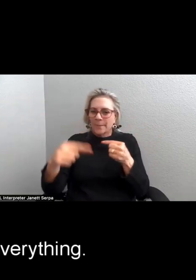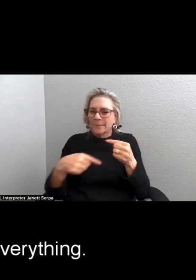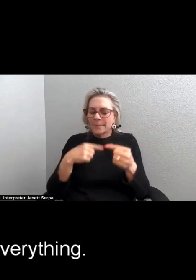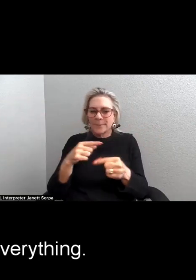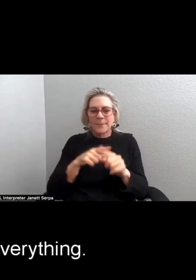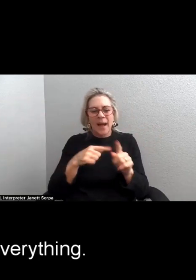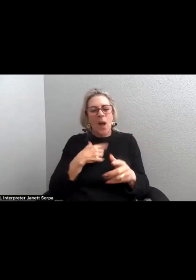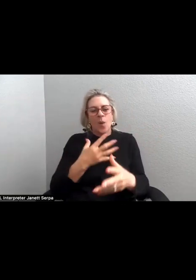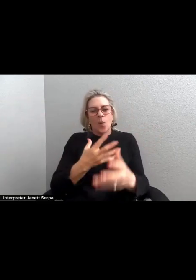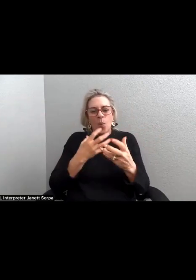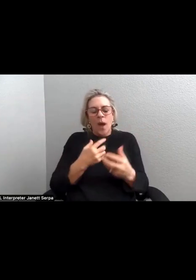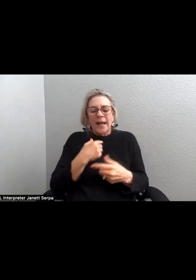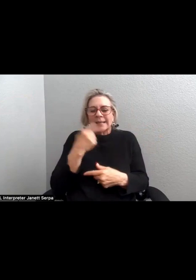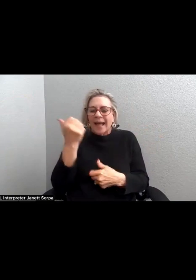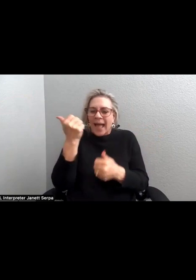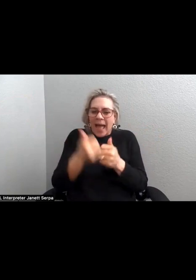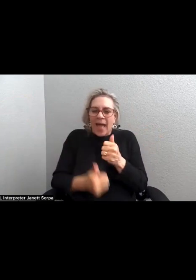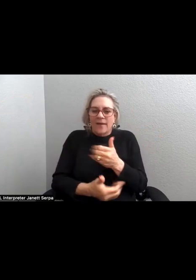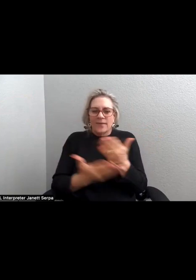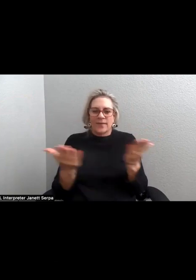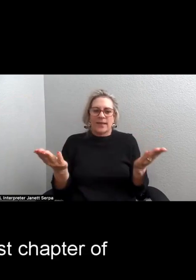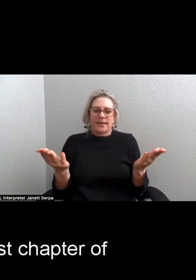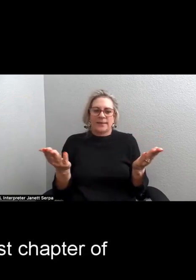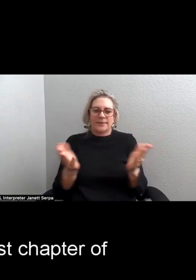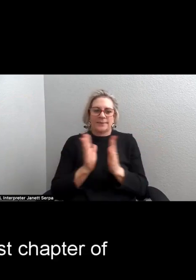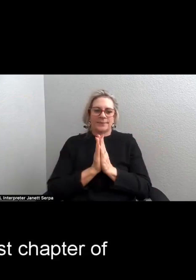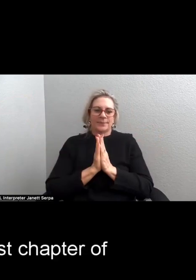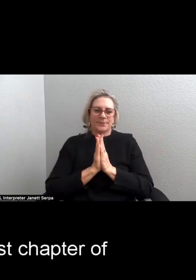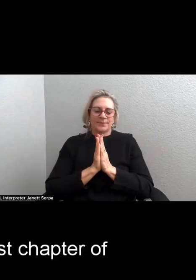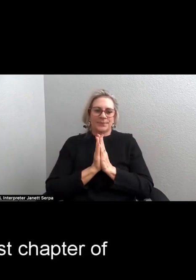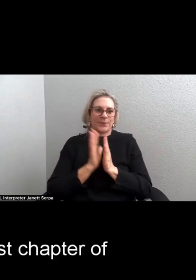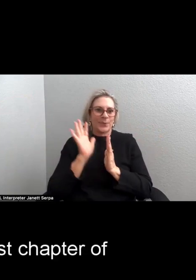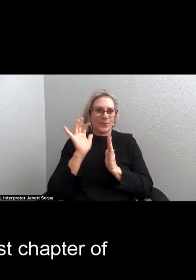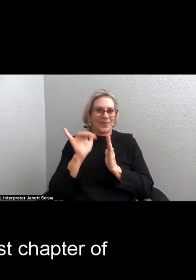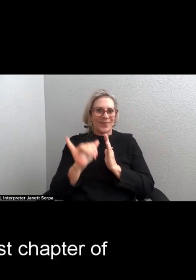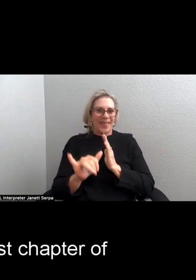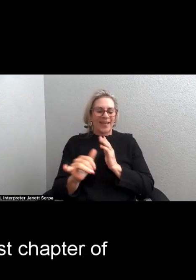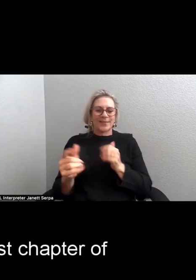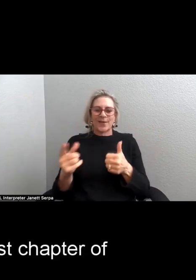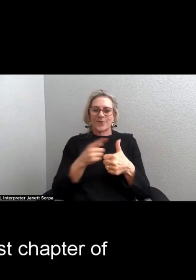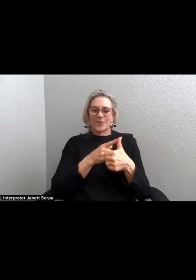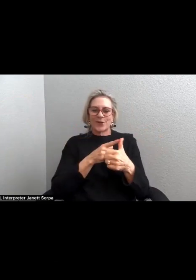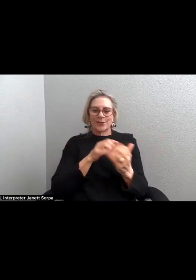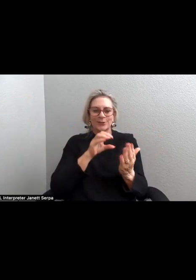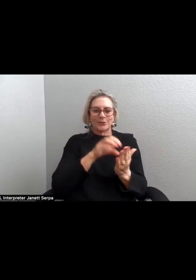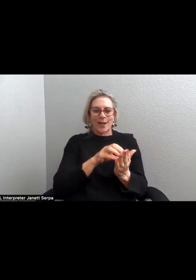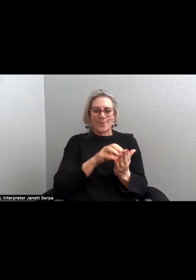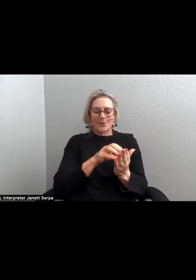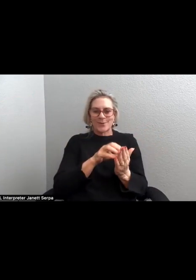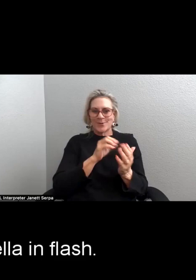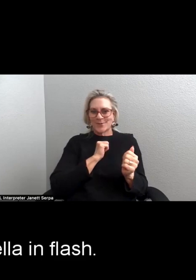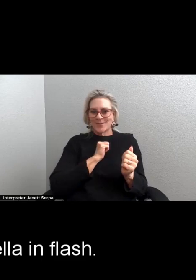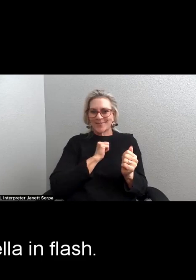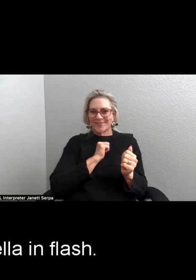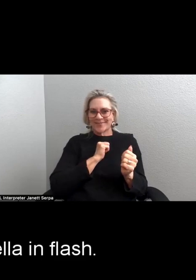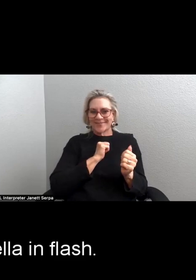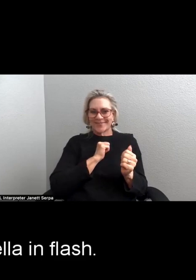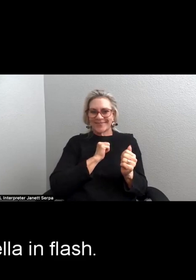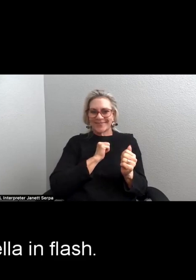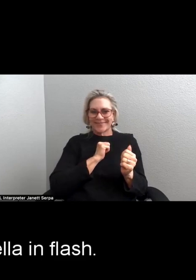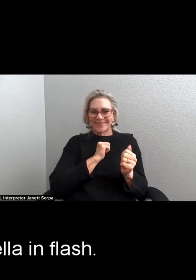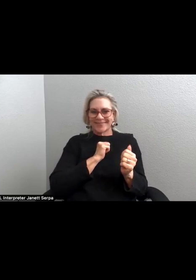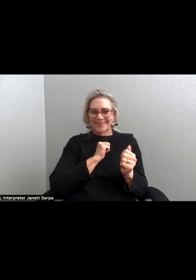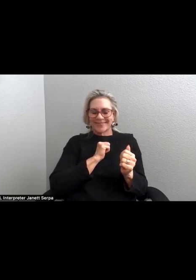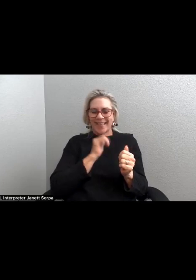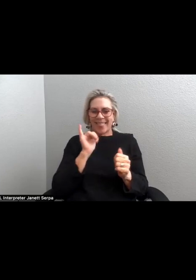her everything. So that is the first chapter of this novella